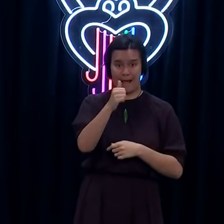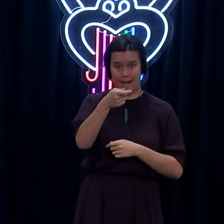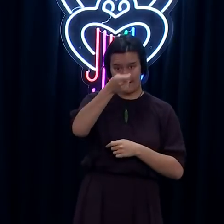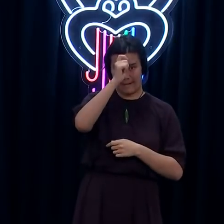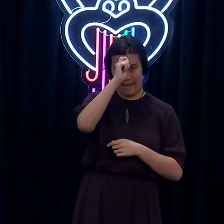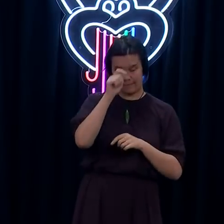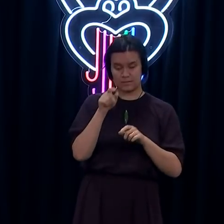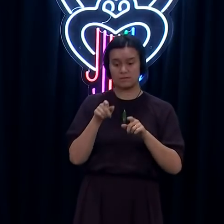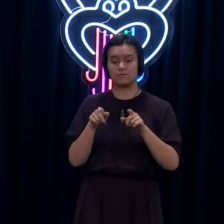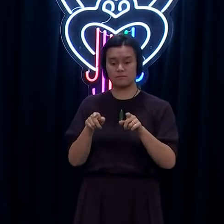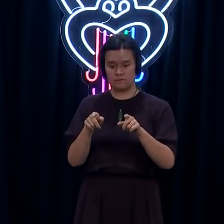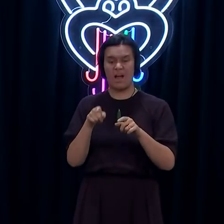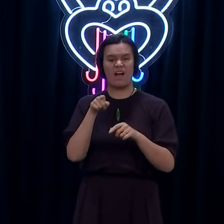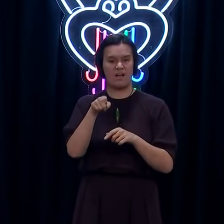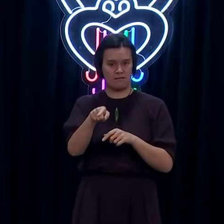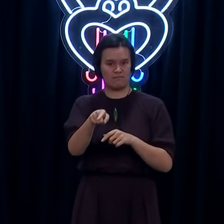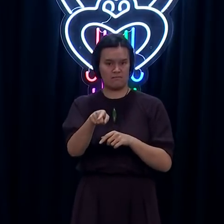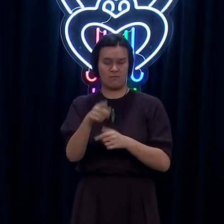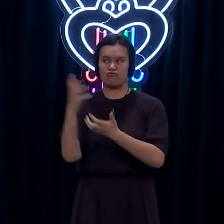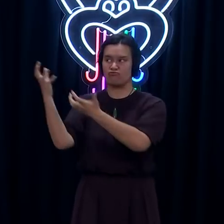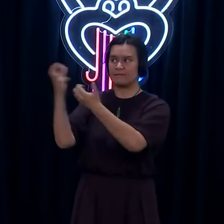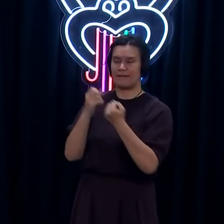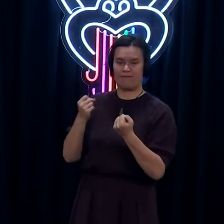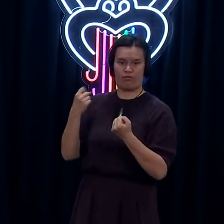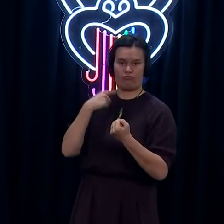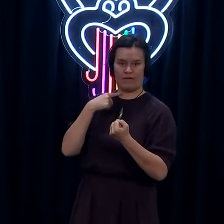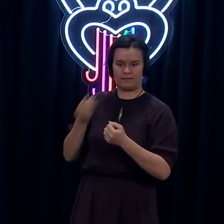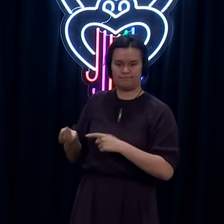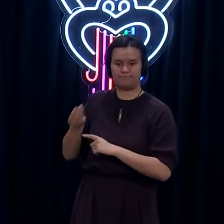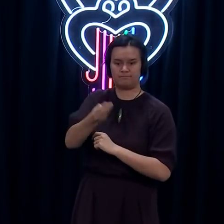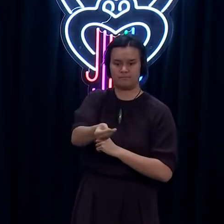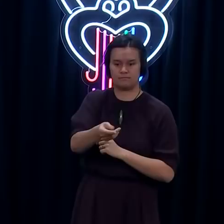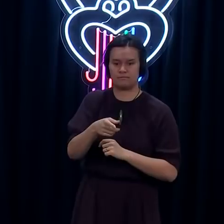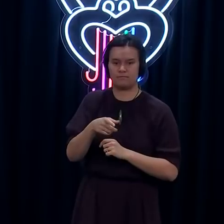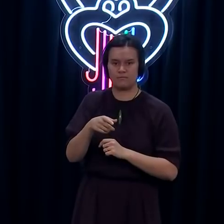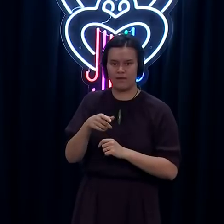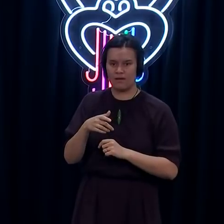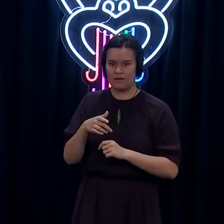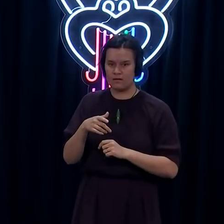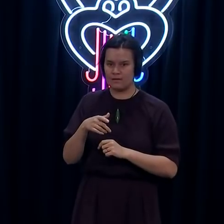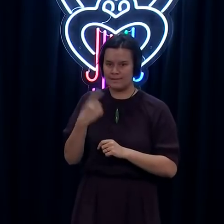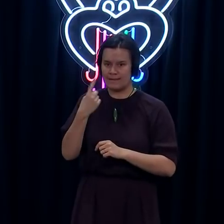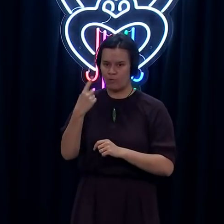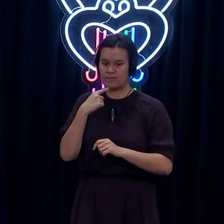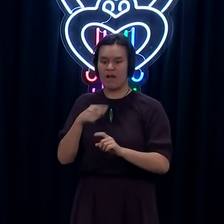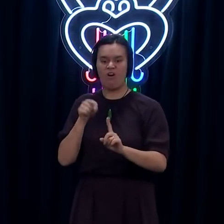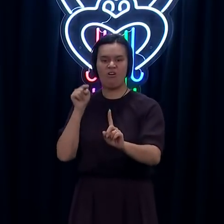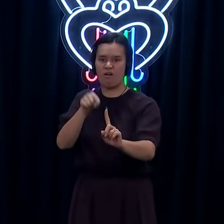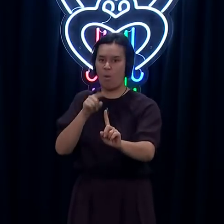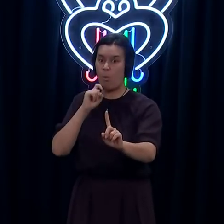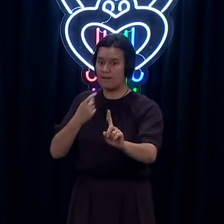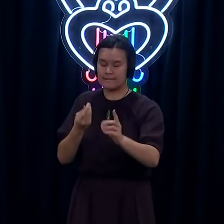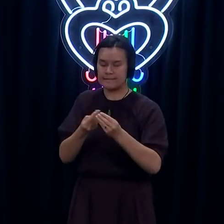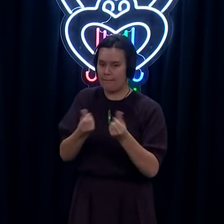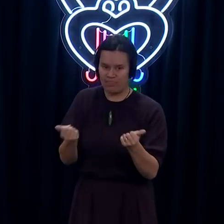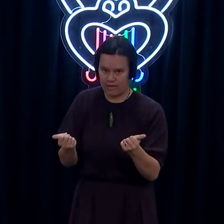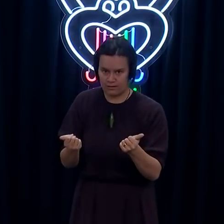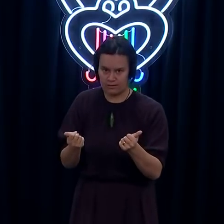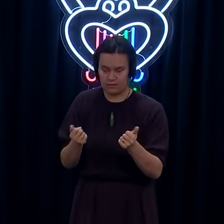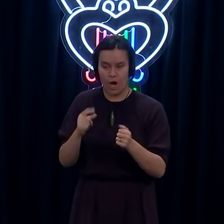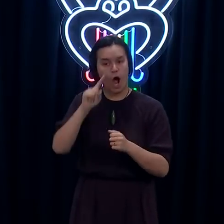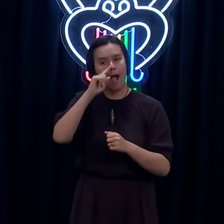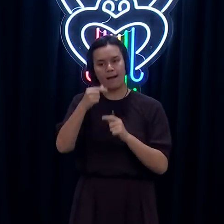as credible and also direct and targeted. There isn't much more that I can say beyond that